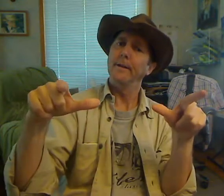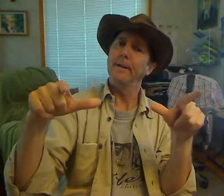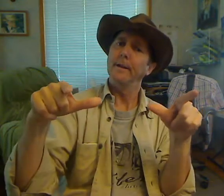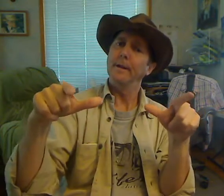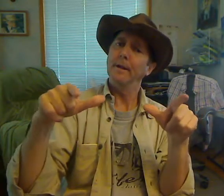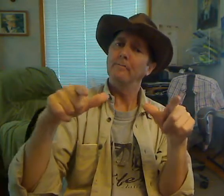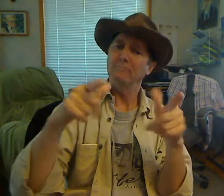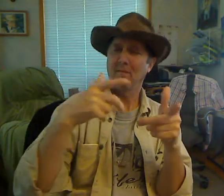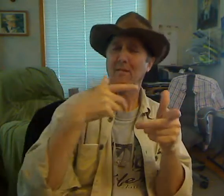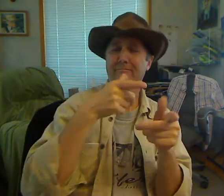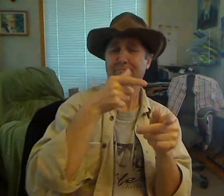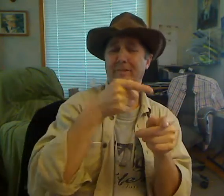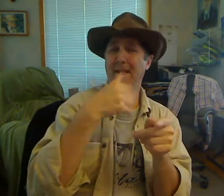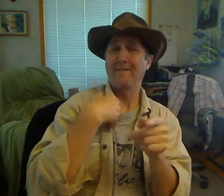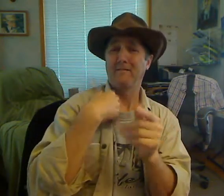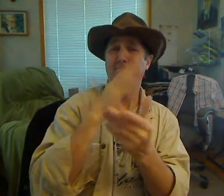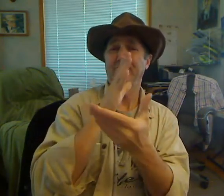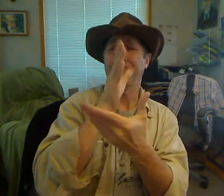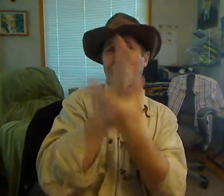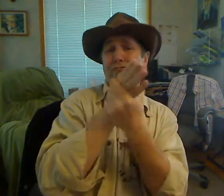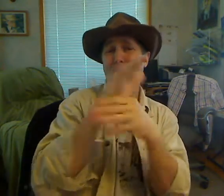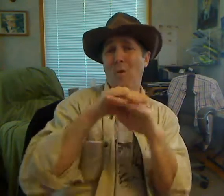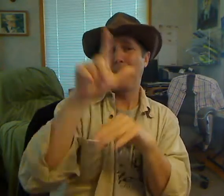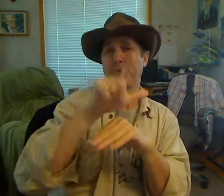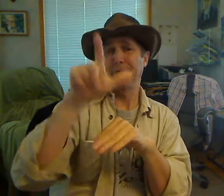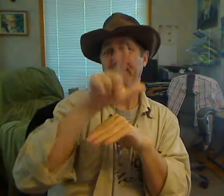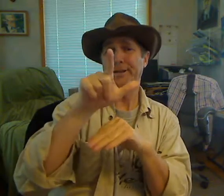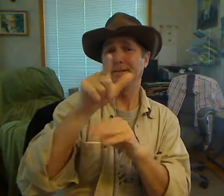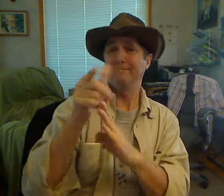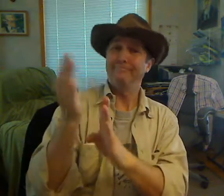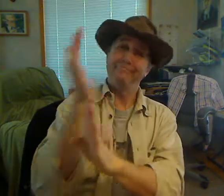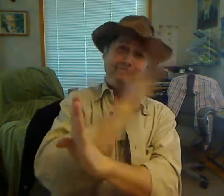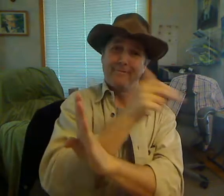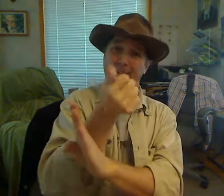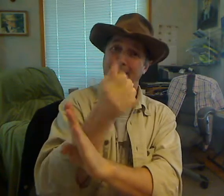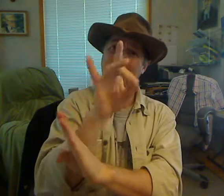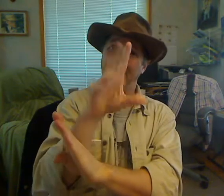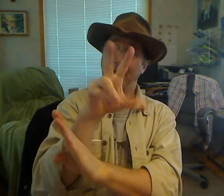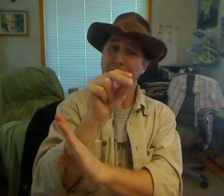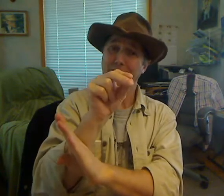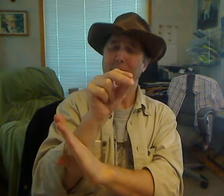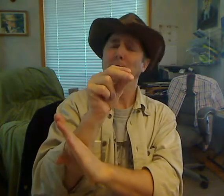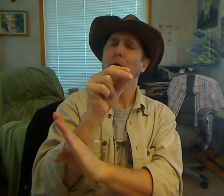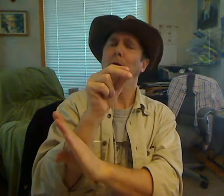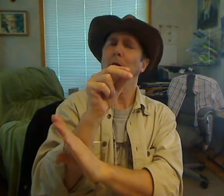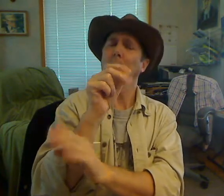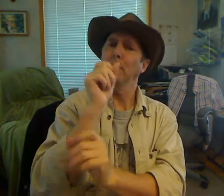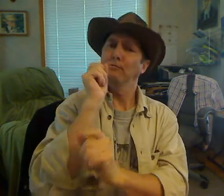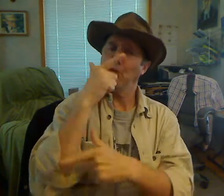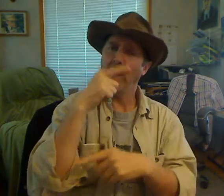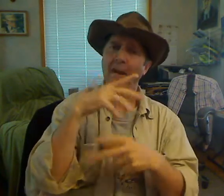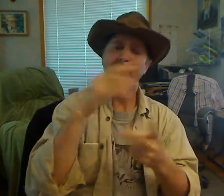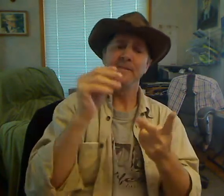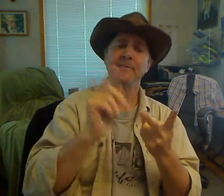Crimes Tribunal. He's indicted for the most serious crimes under international law, genocide,